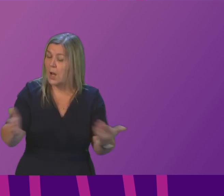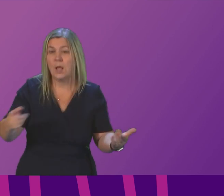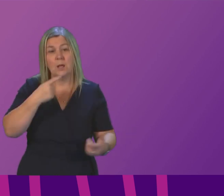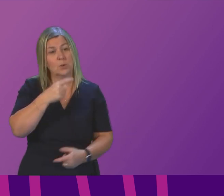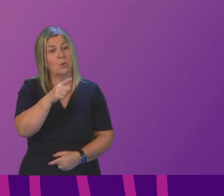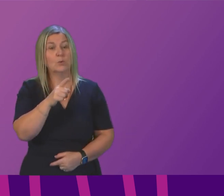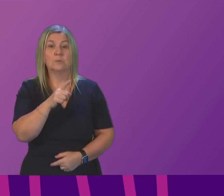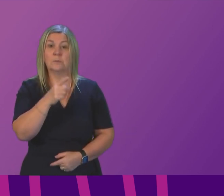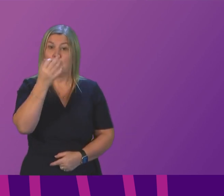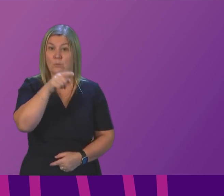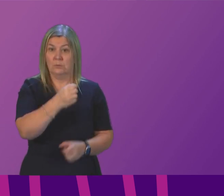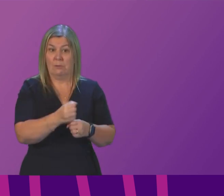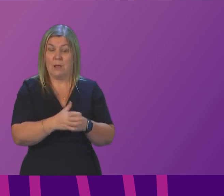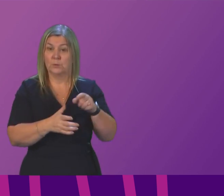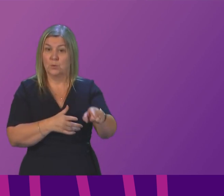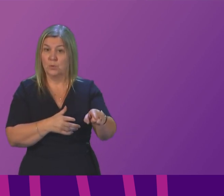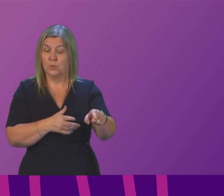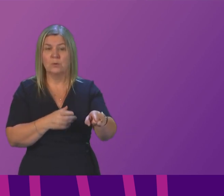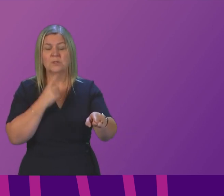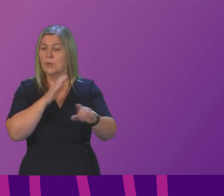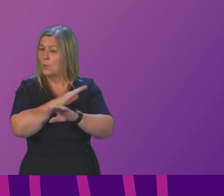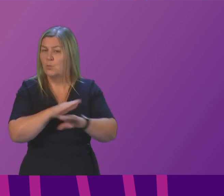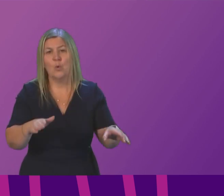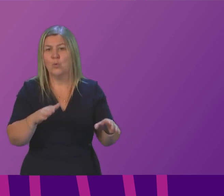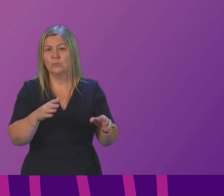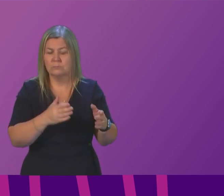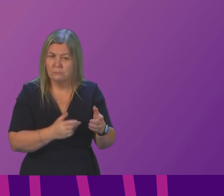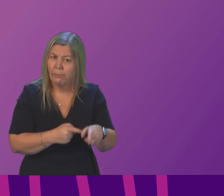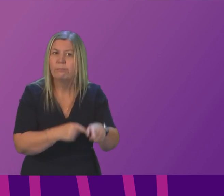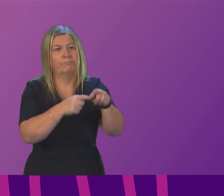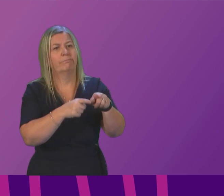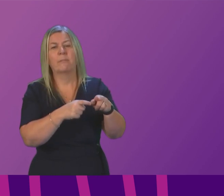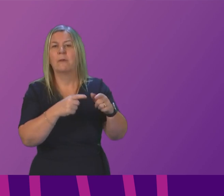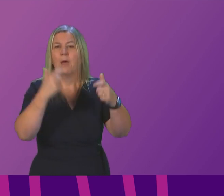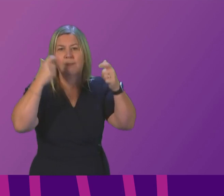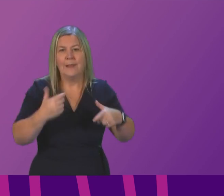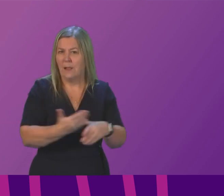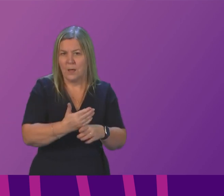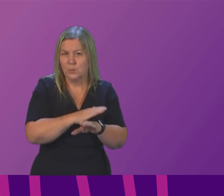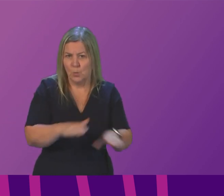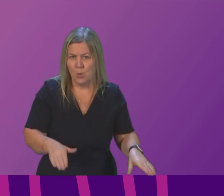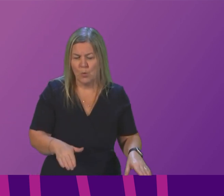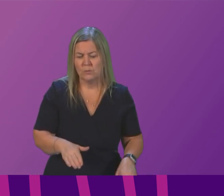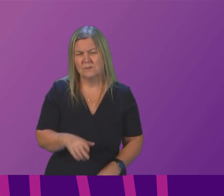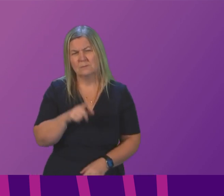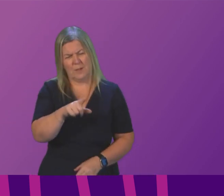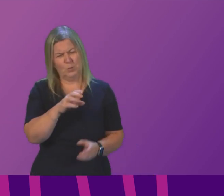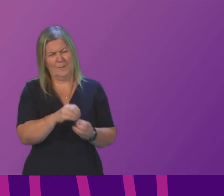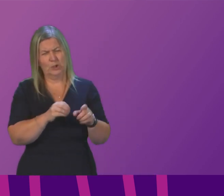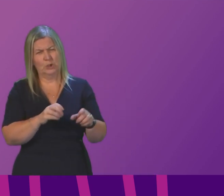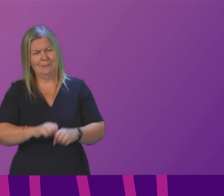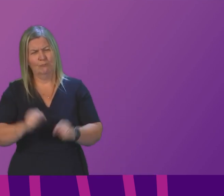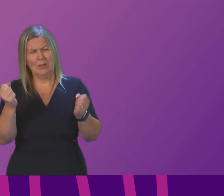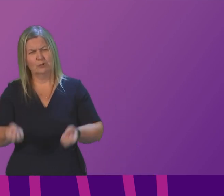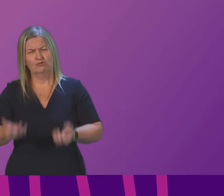think that they were not going to take legal action but also on this suggestion of breaking the strike I know a statement